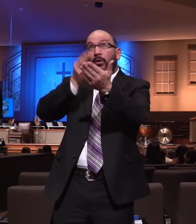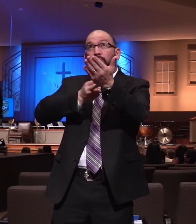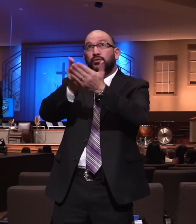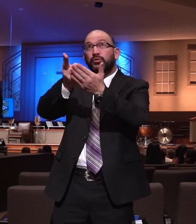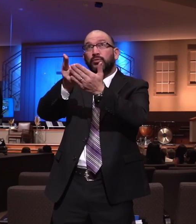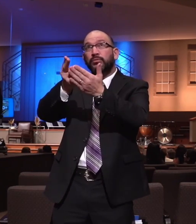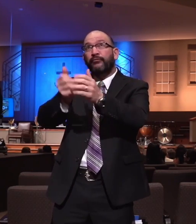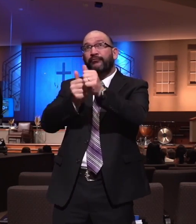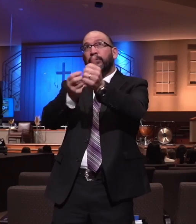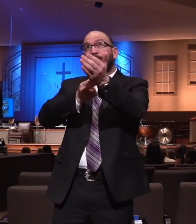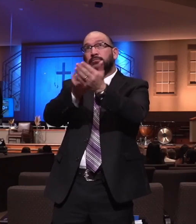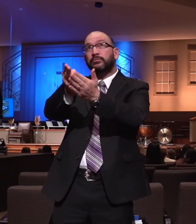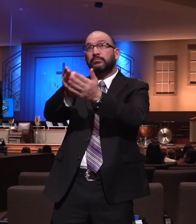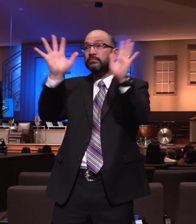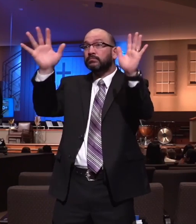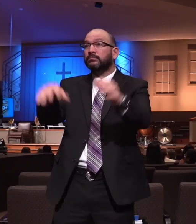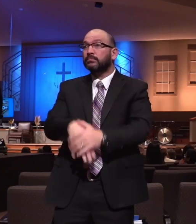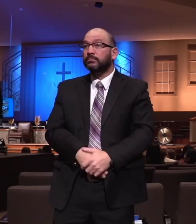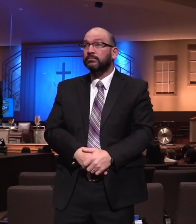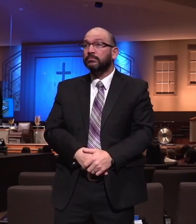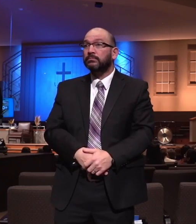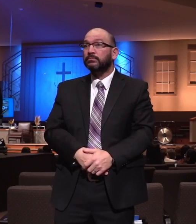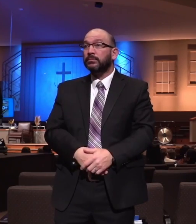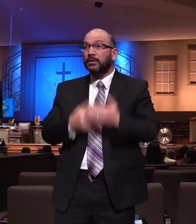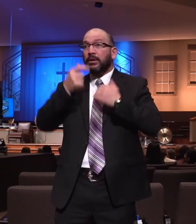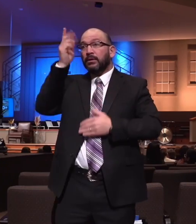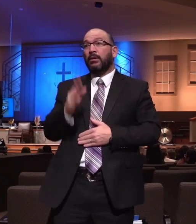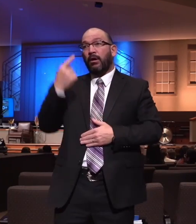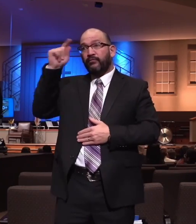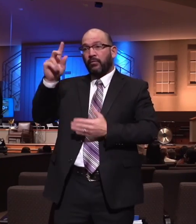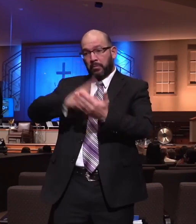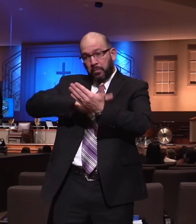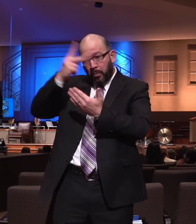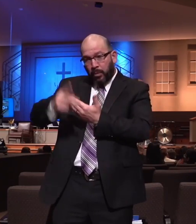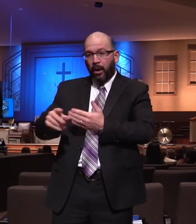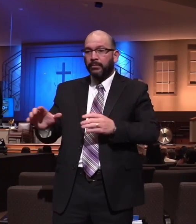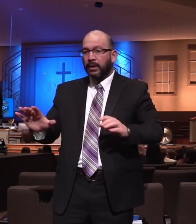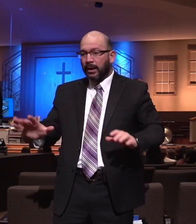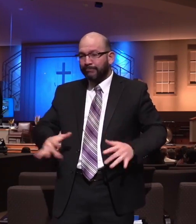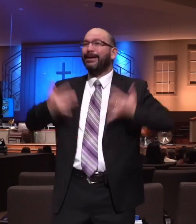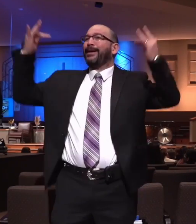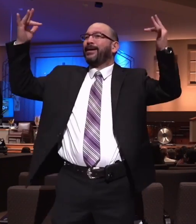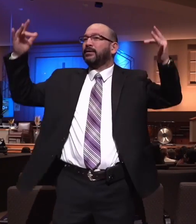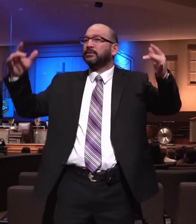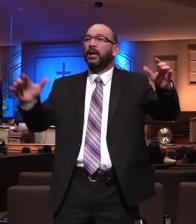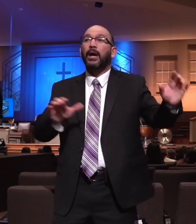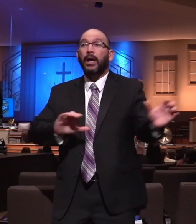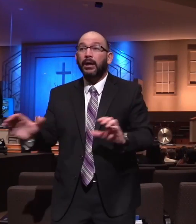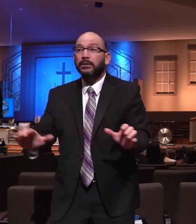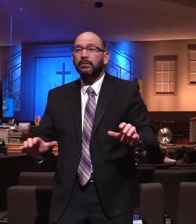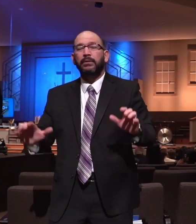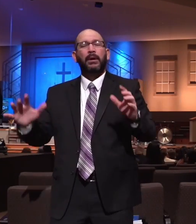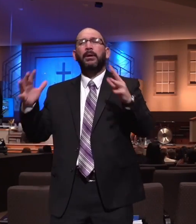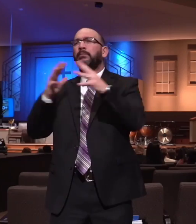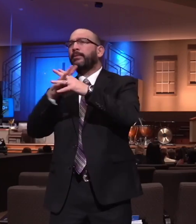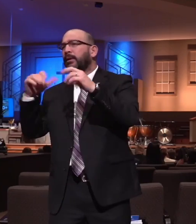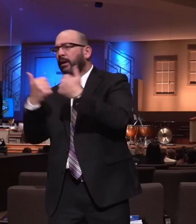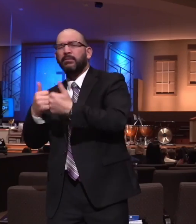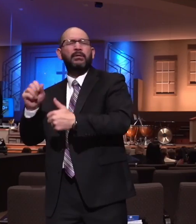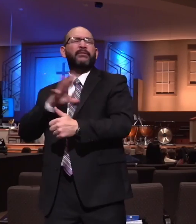the truth. Thank God for harvest festivals. Thank God for basketball games. Thank God for all the different things that we can do with